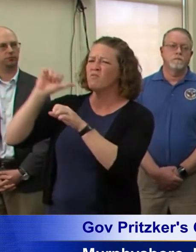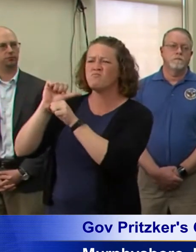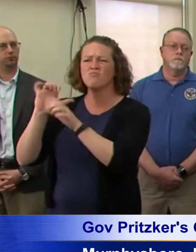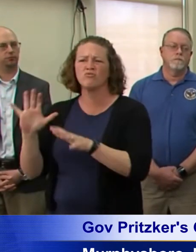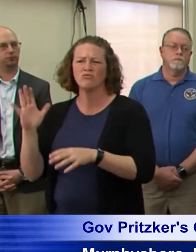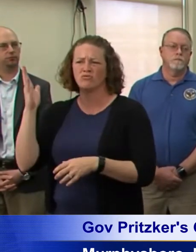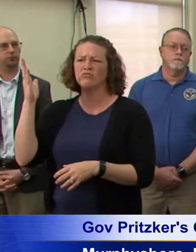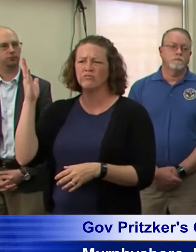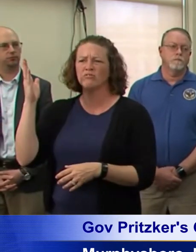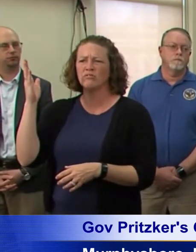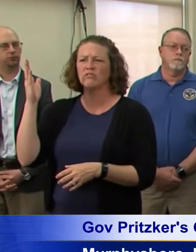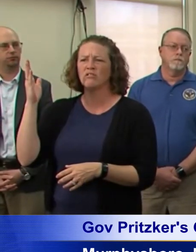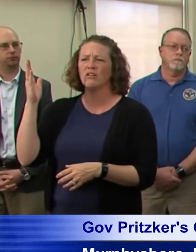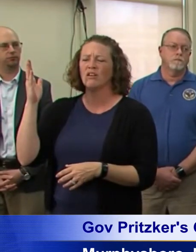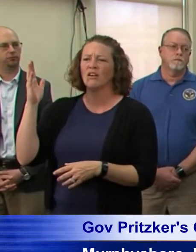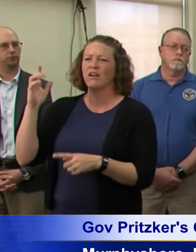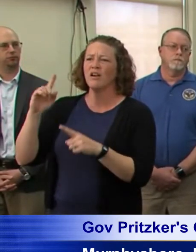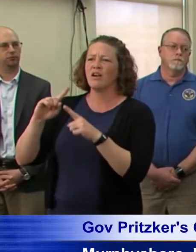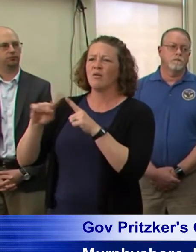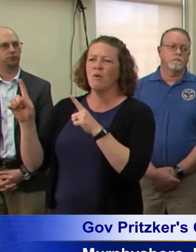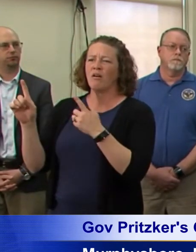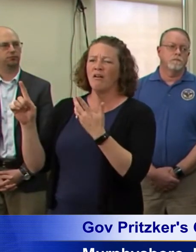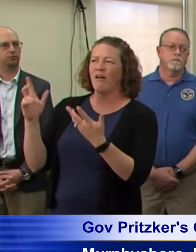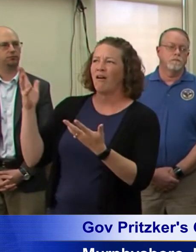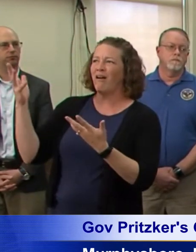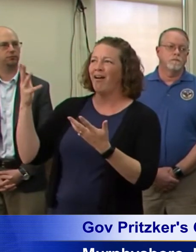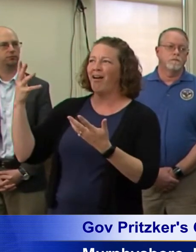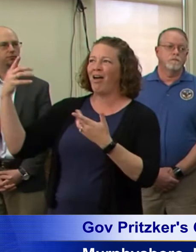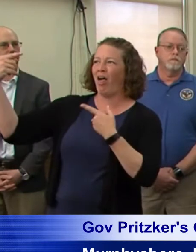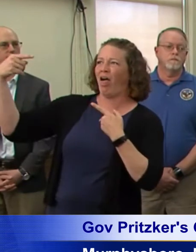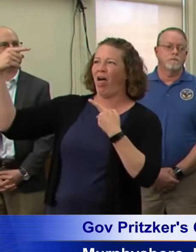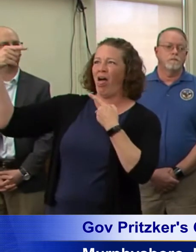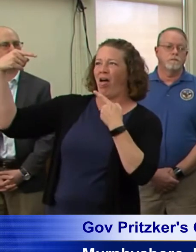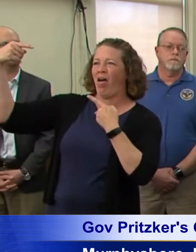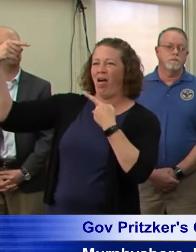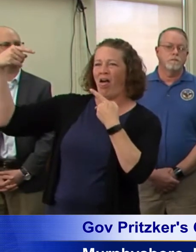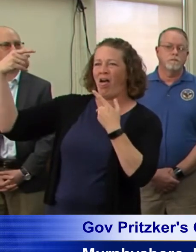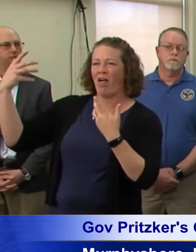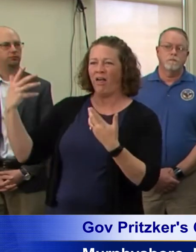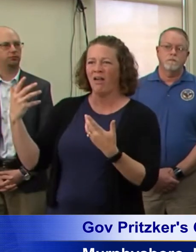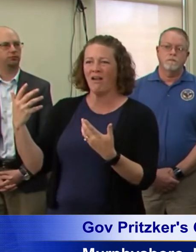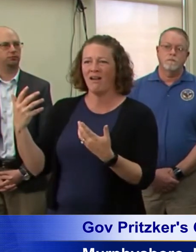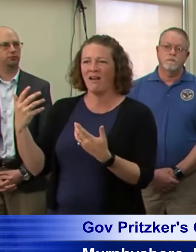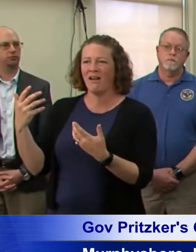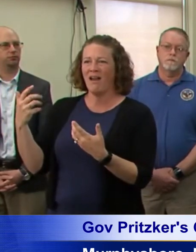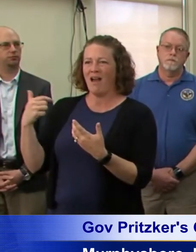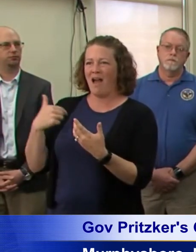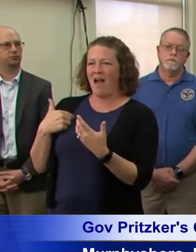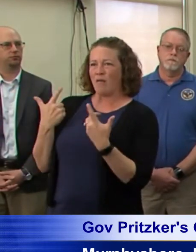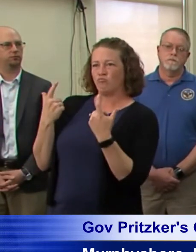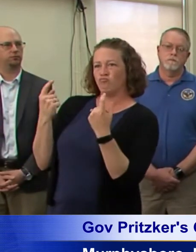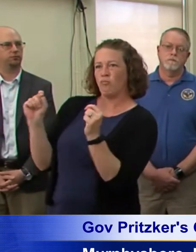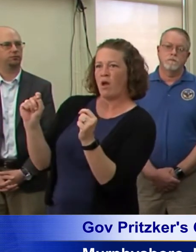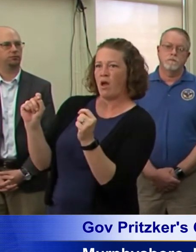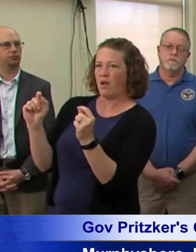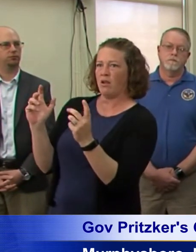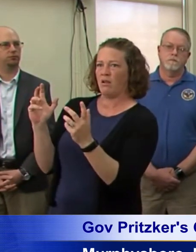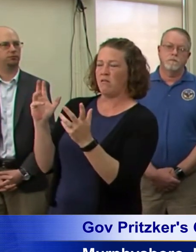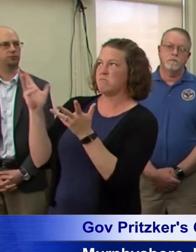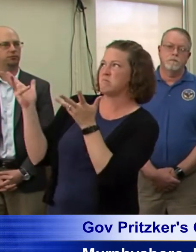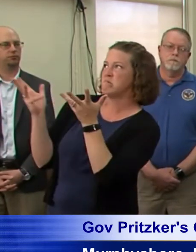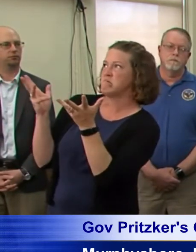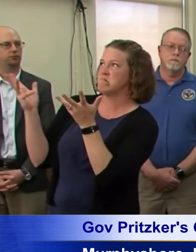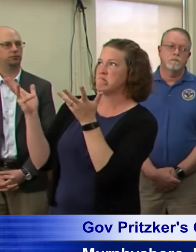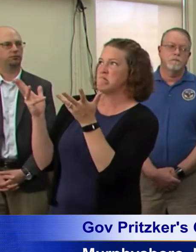Human Services in Washington, who are trying very hard to do the right thing. And, and those are the people that I'm trying to talk to and